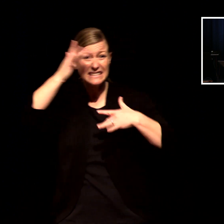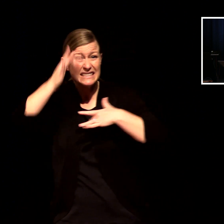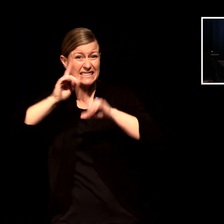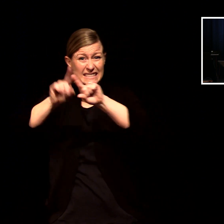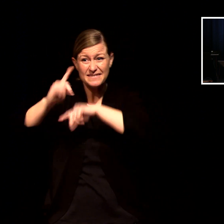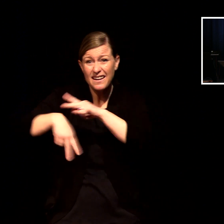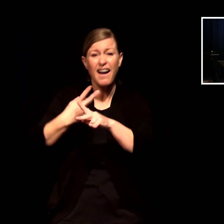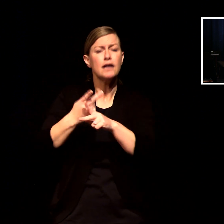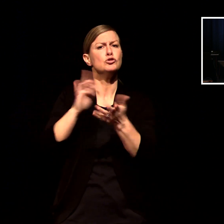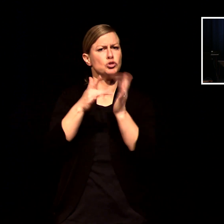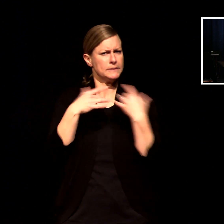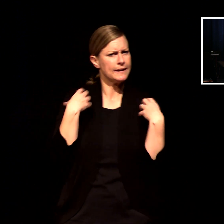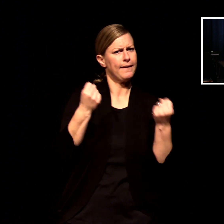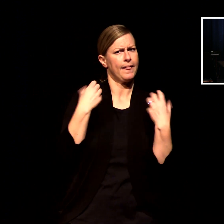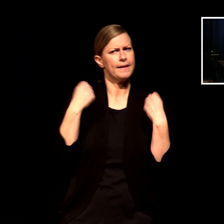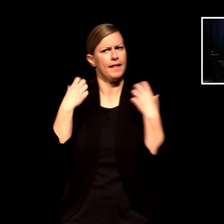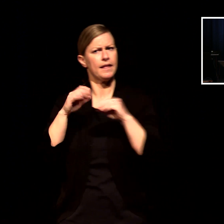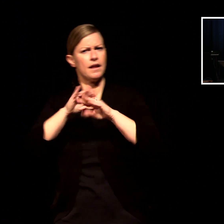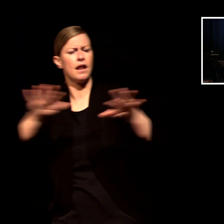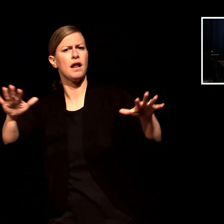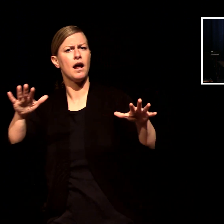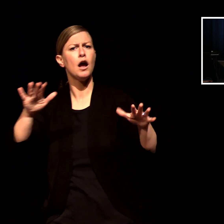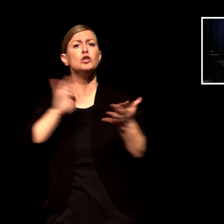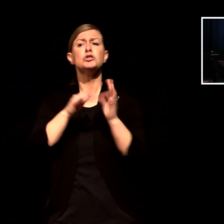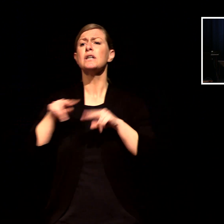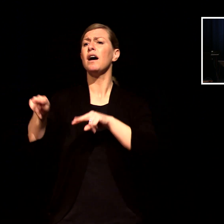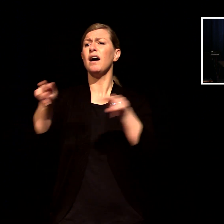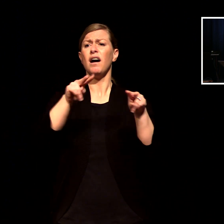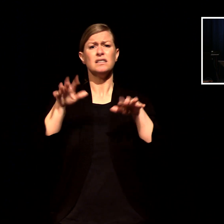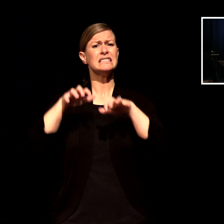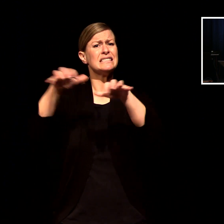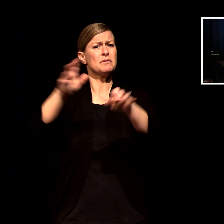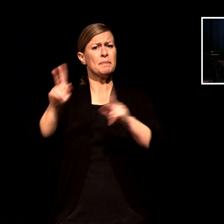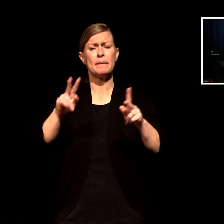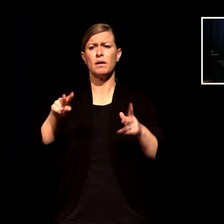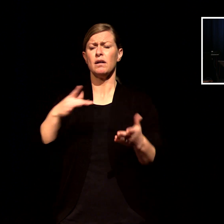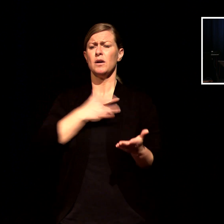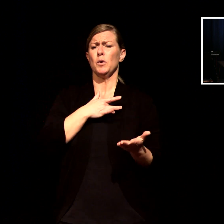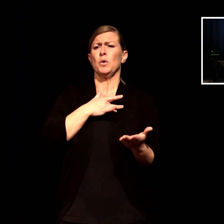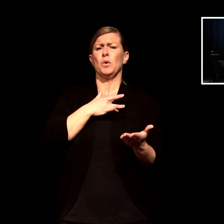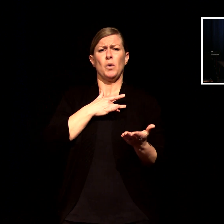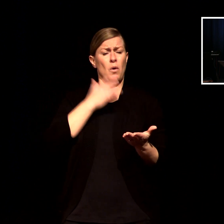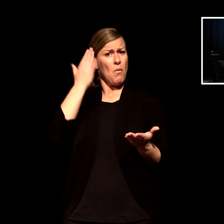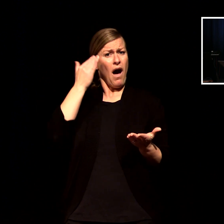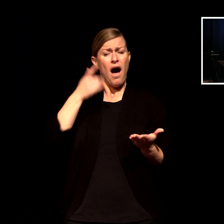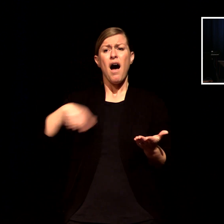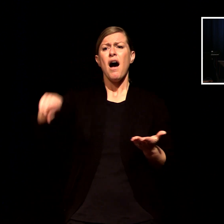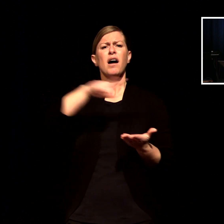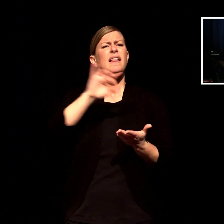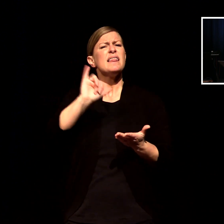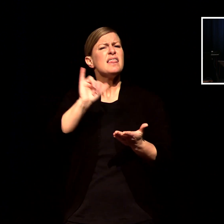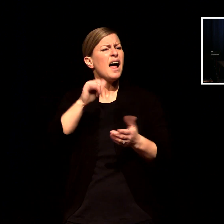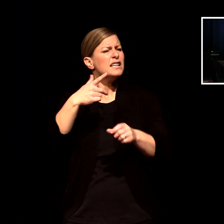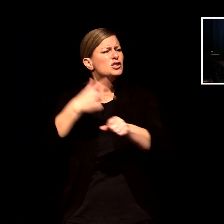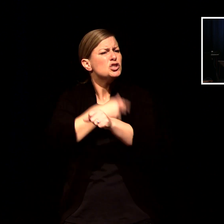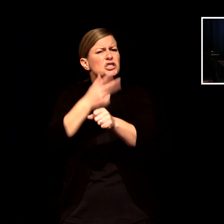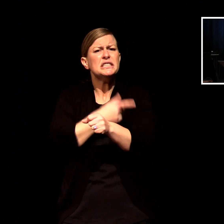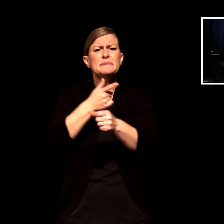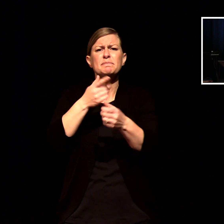without a shepherd he said to his disciples the harvest is great but the workers are few so pray to the lord who was in